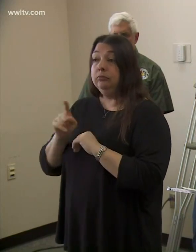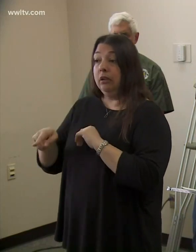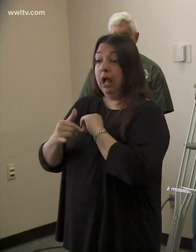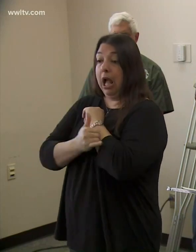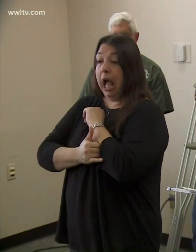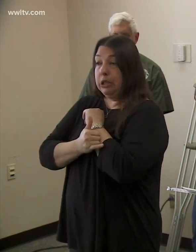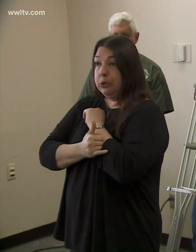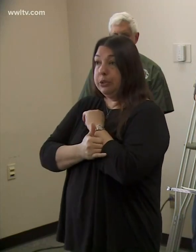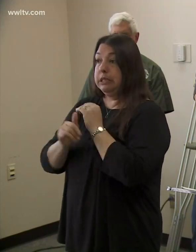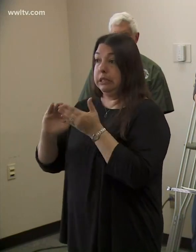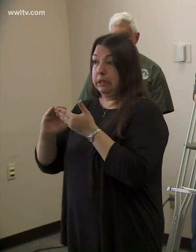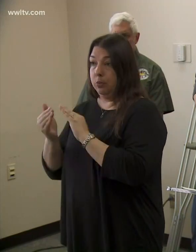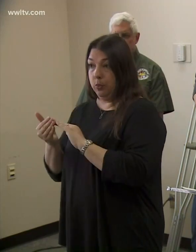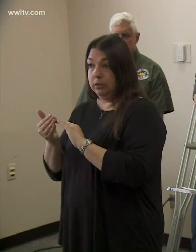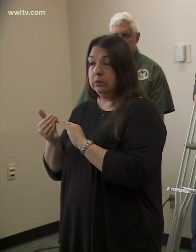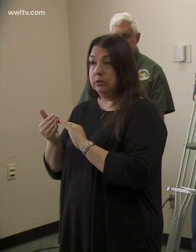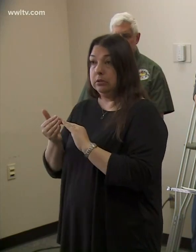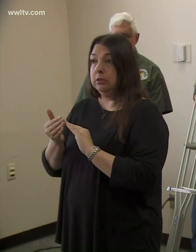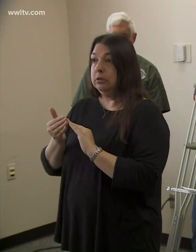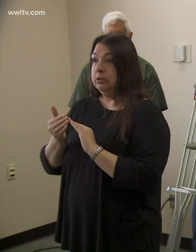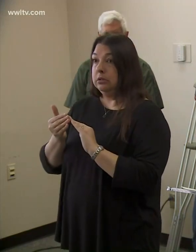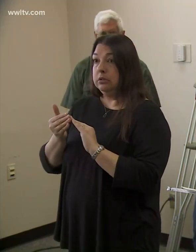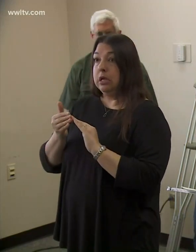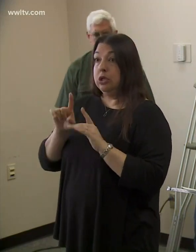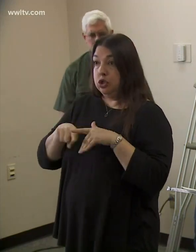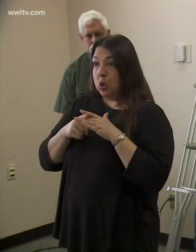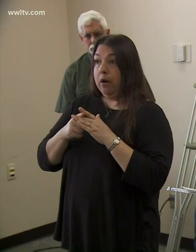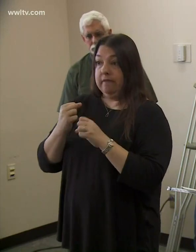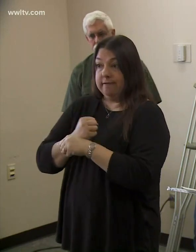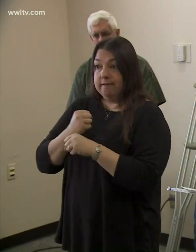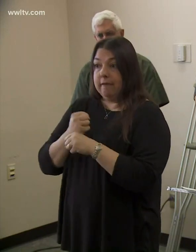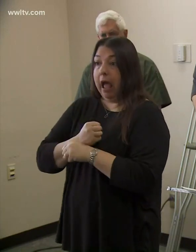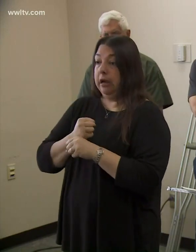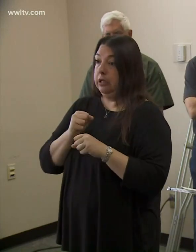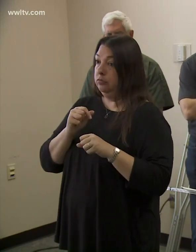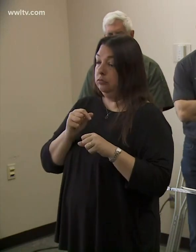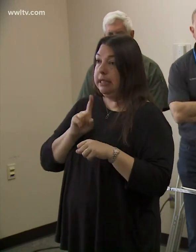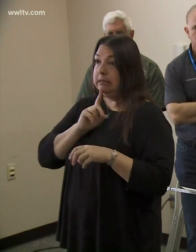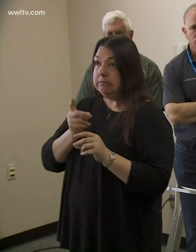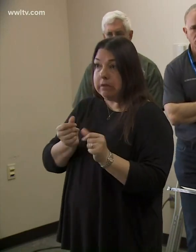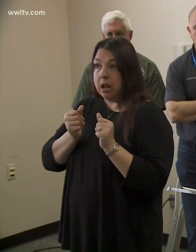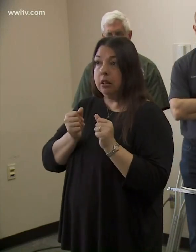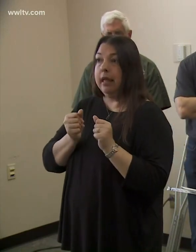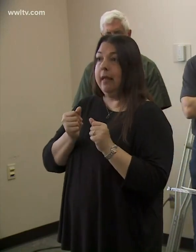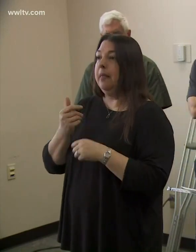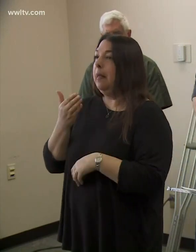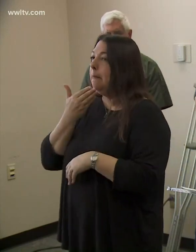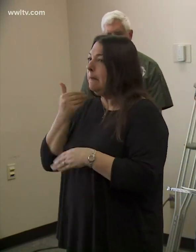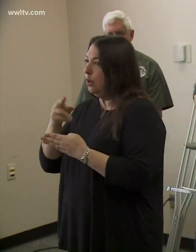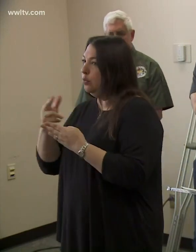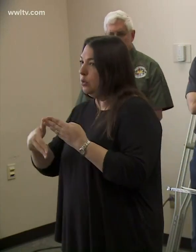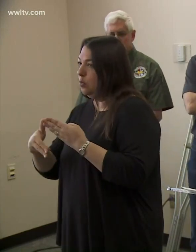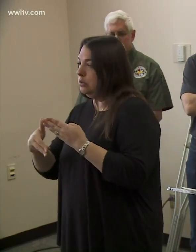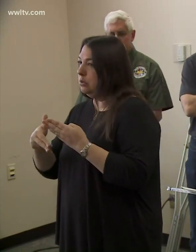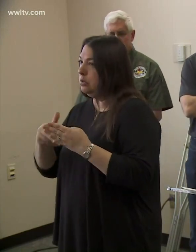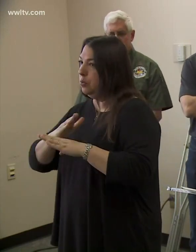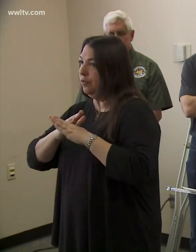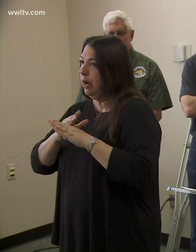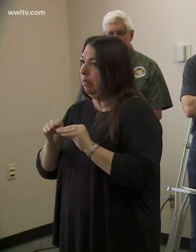countries and the communities that were very aggressive at the forefront had better results, um, at the end of the day with this virus.